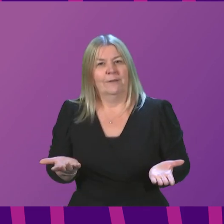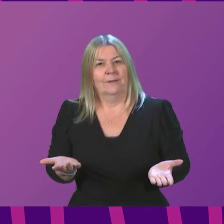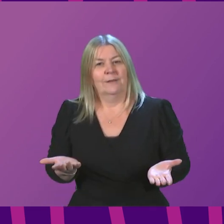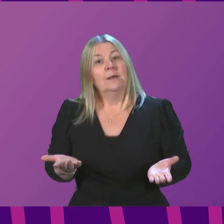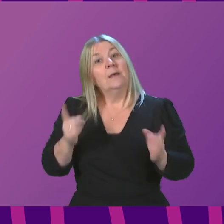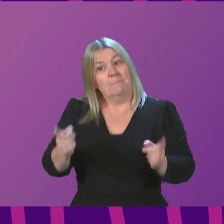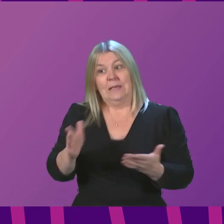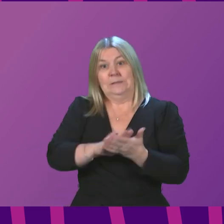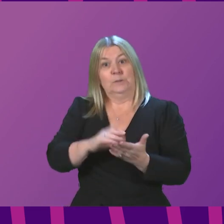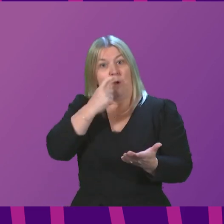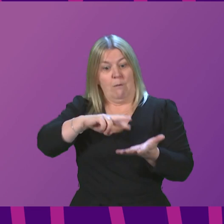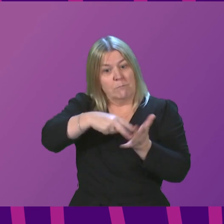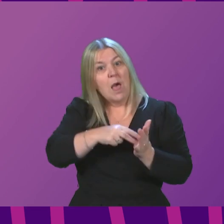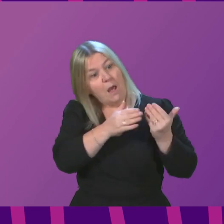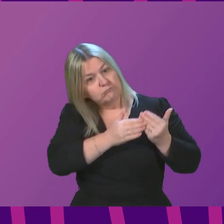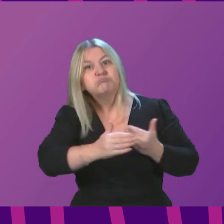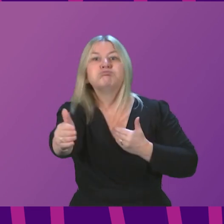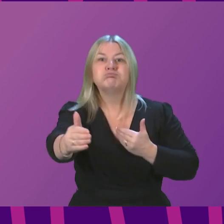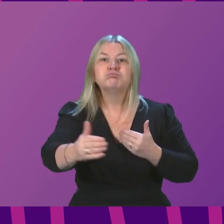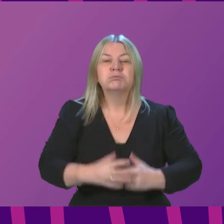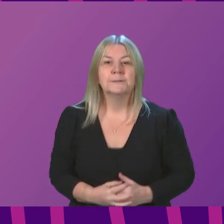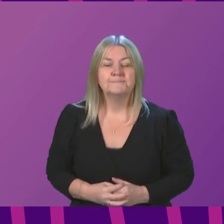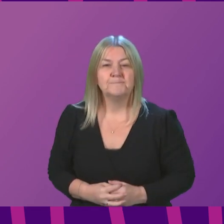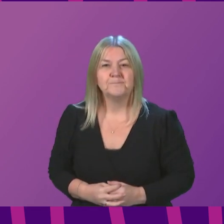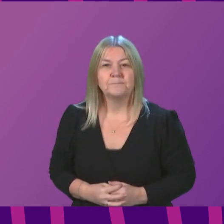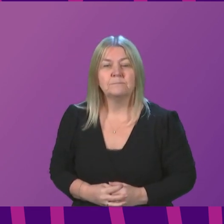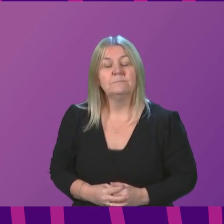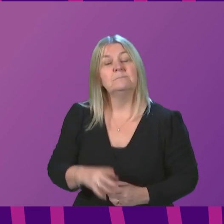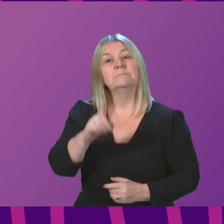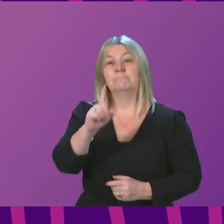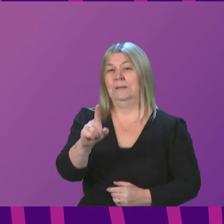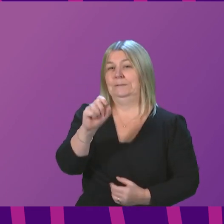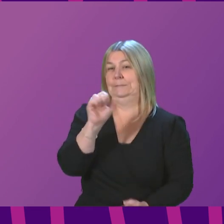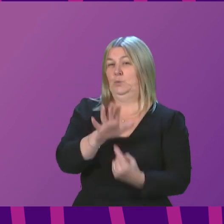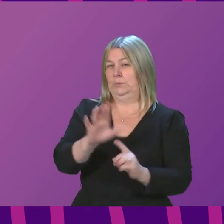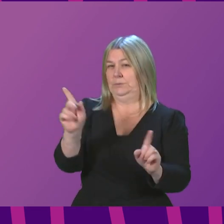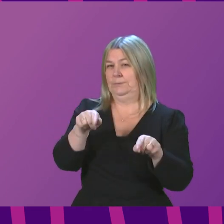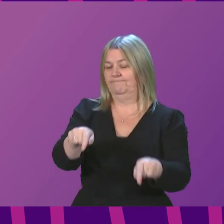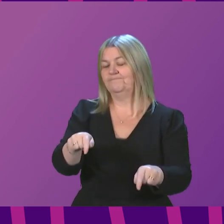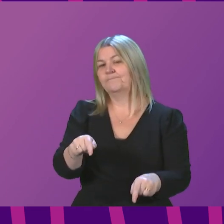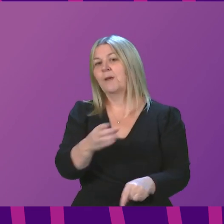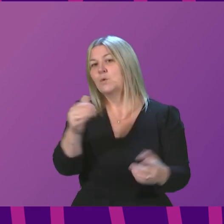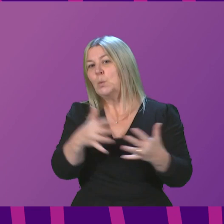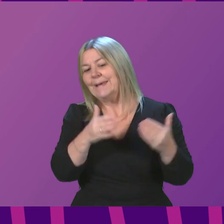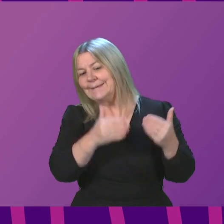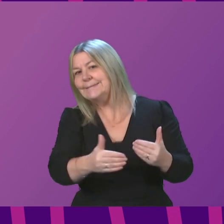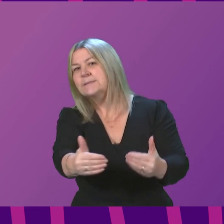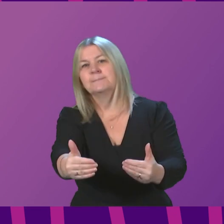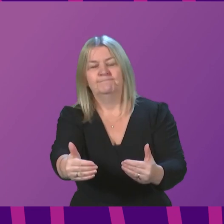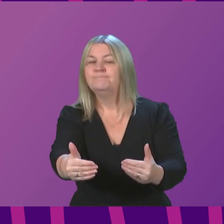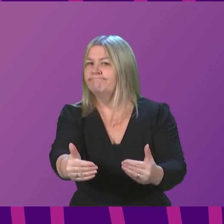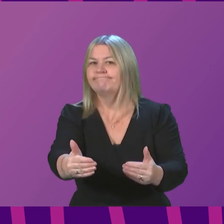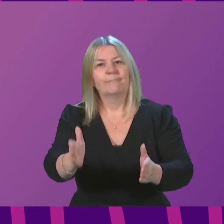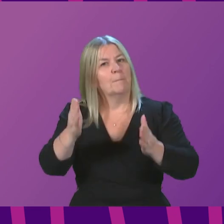respond in the weeks ahead. However, and this remains key for at least the next couple of weeks, we do need to show